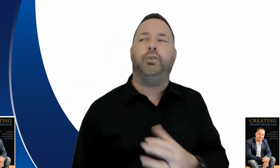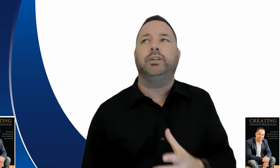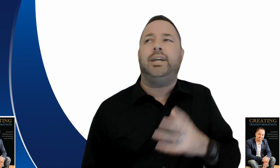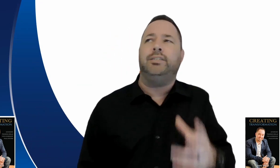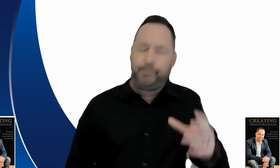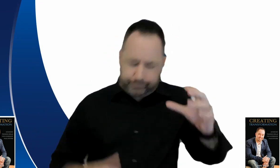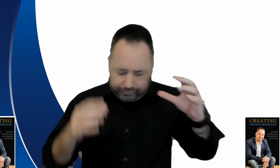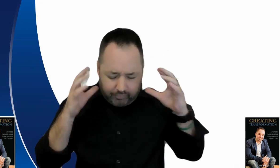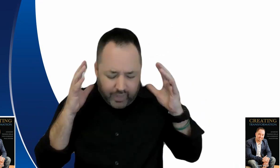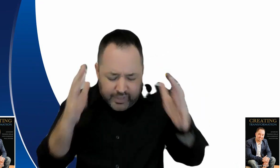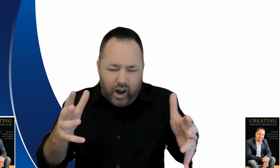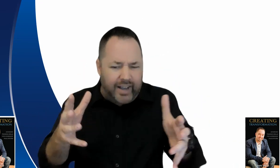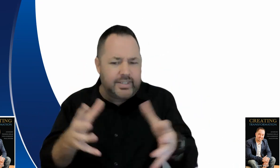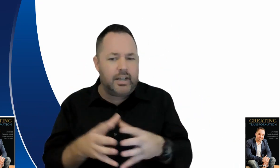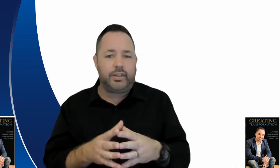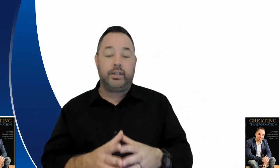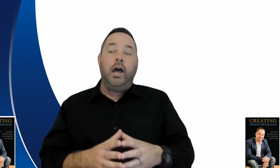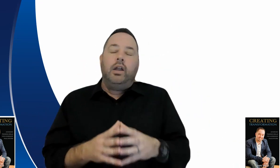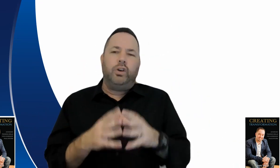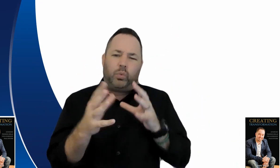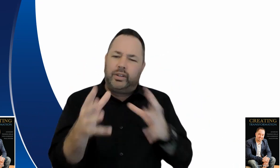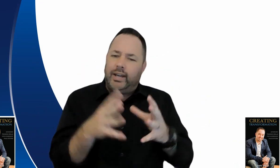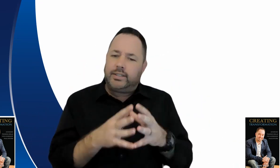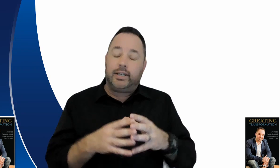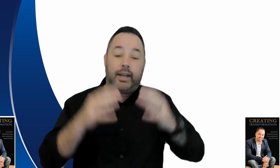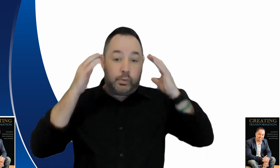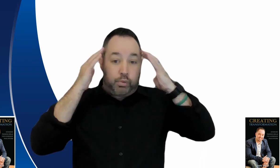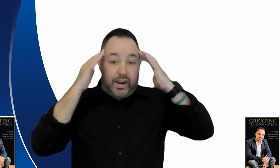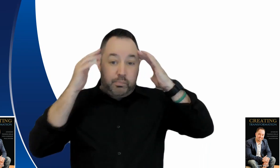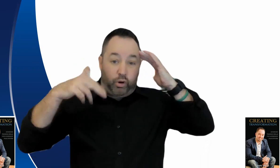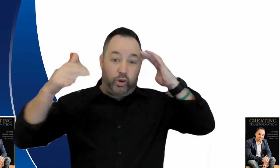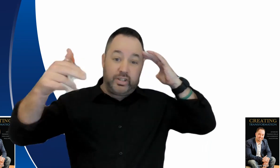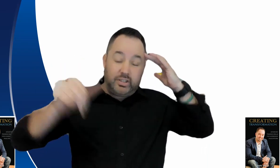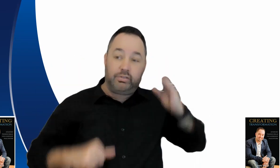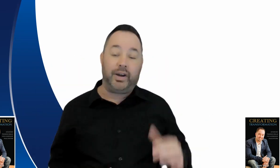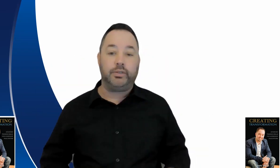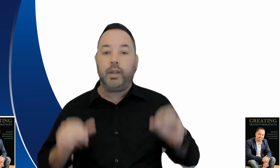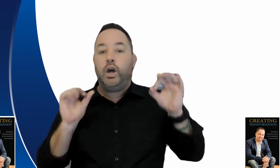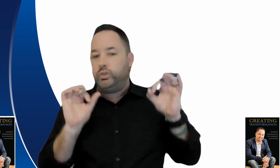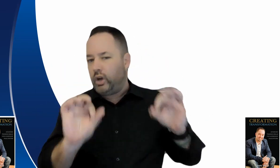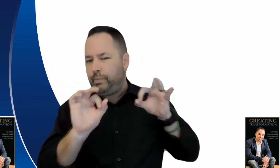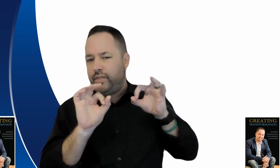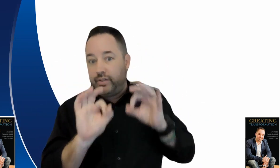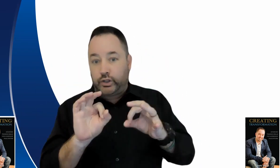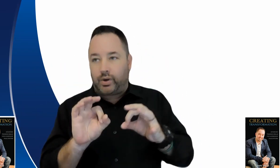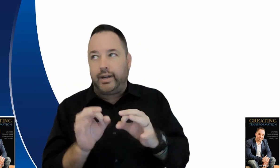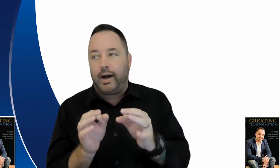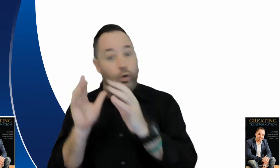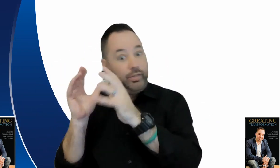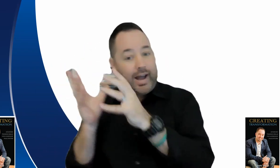here folks is the idea that not really understanding how the brain processes information don't be the trainer or